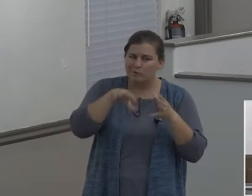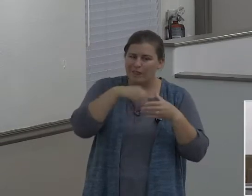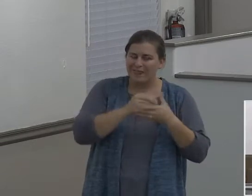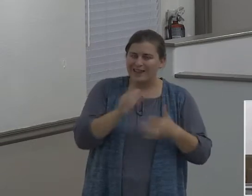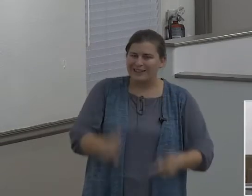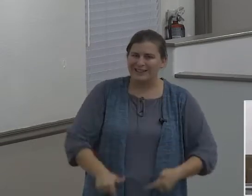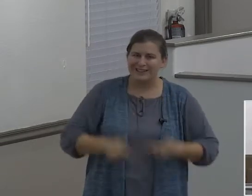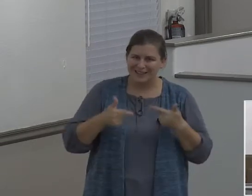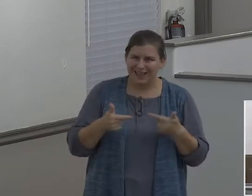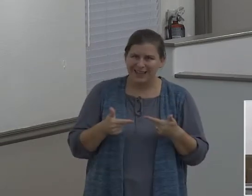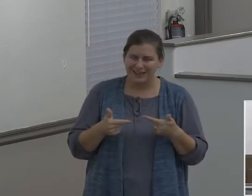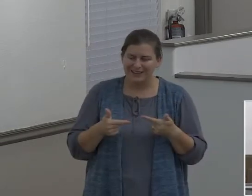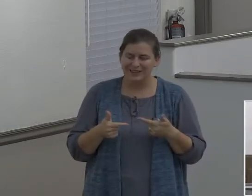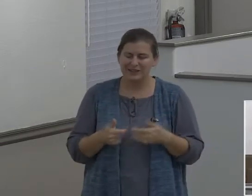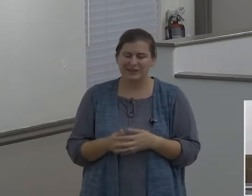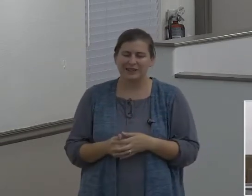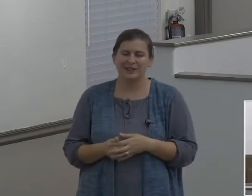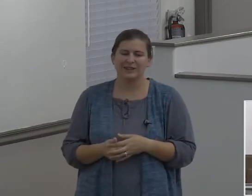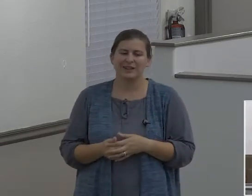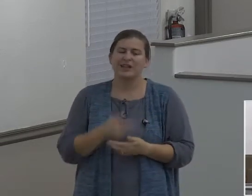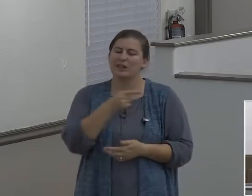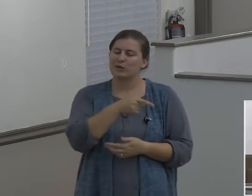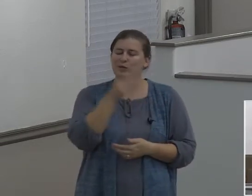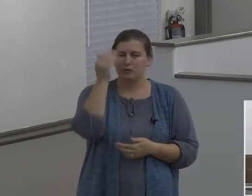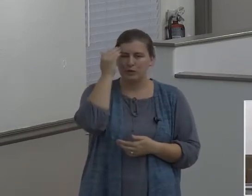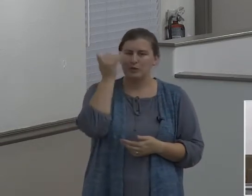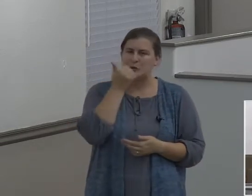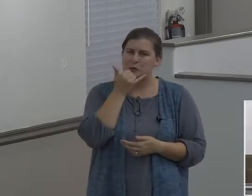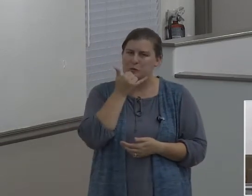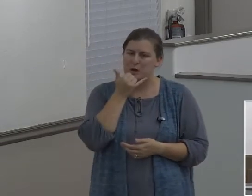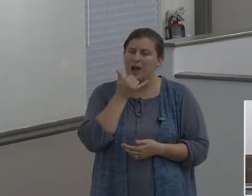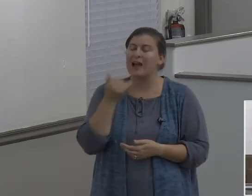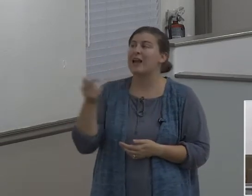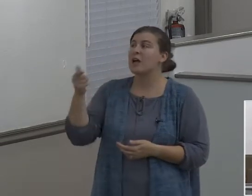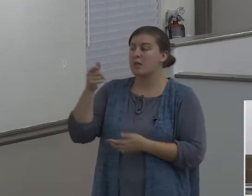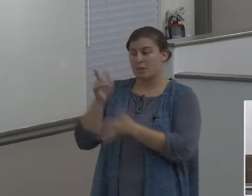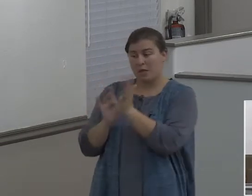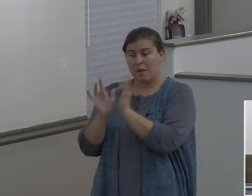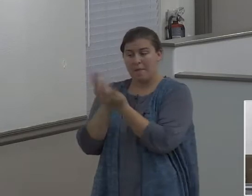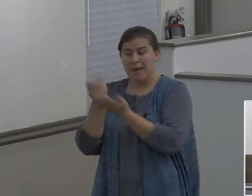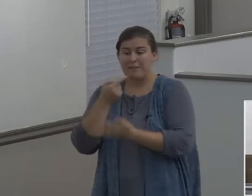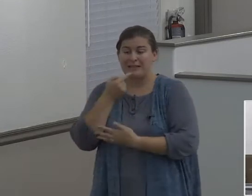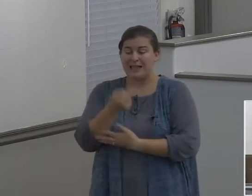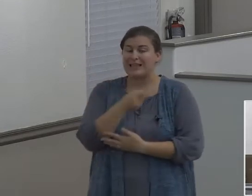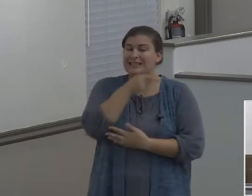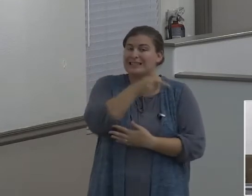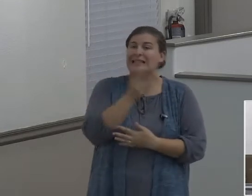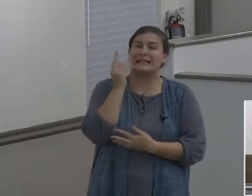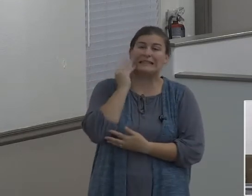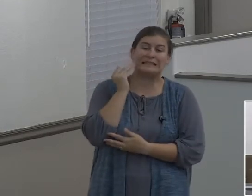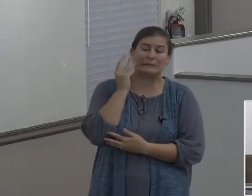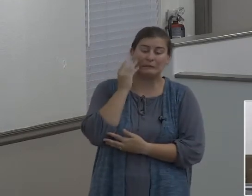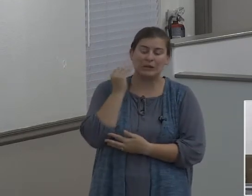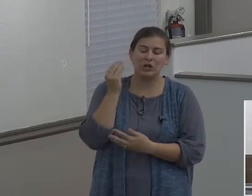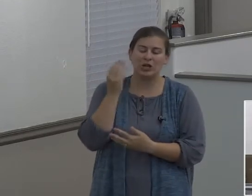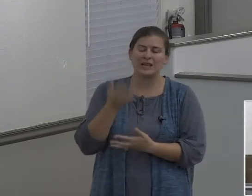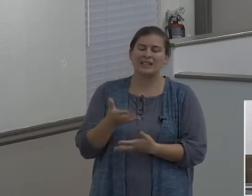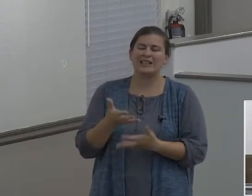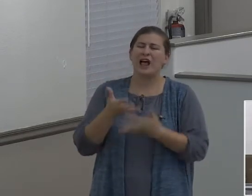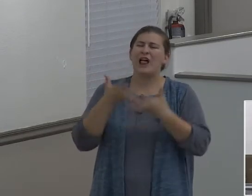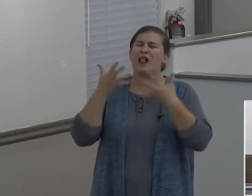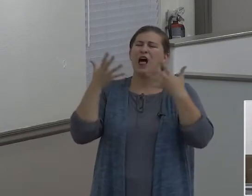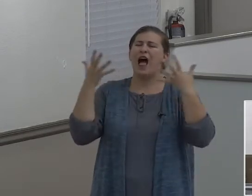The Bible indicates that Lot experienced a great deal of, and the Bible word is vexing.